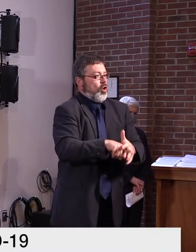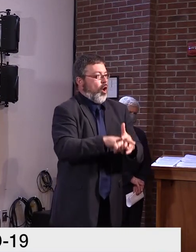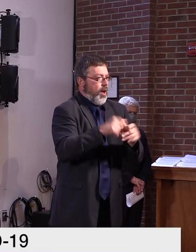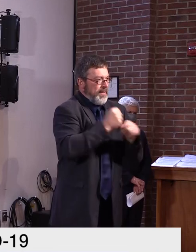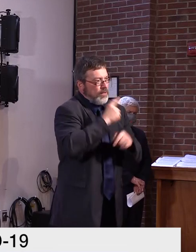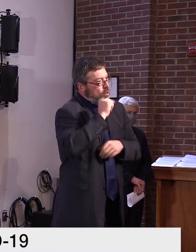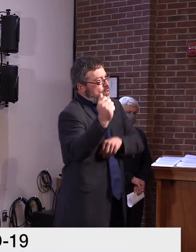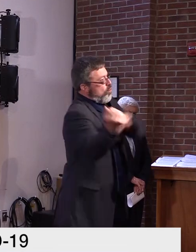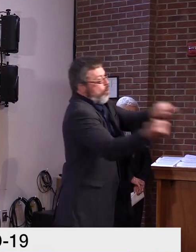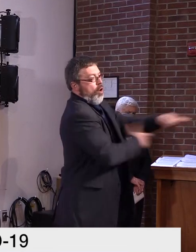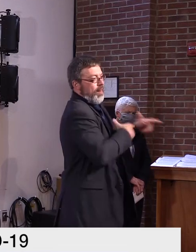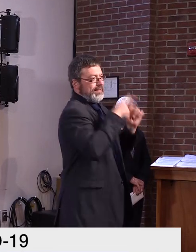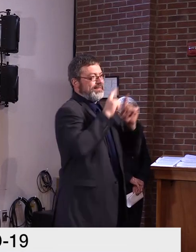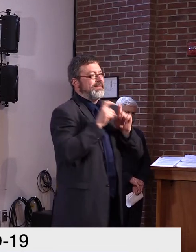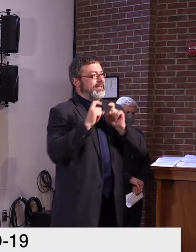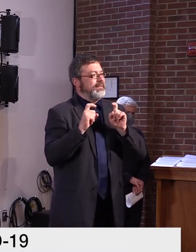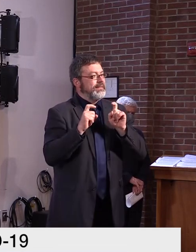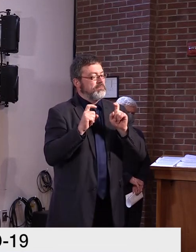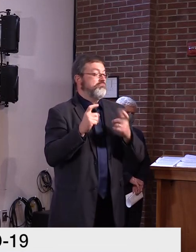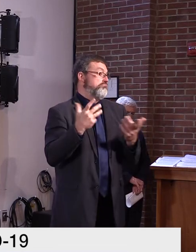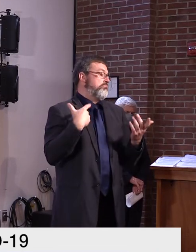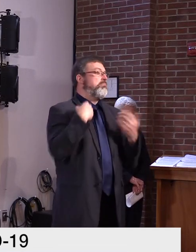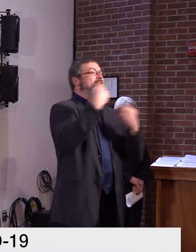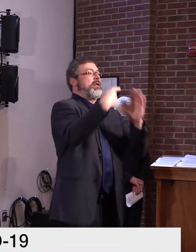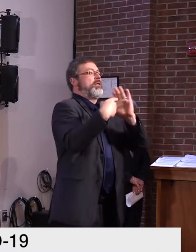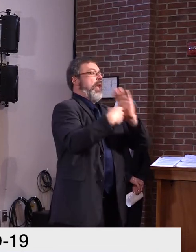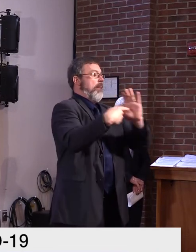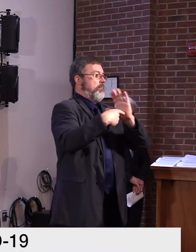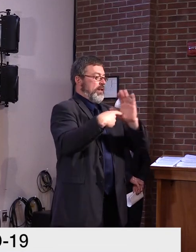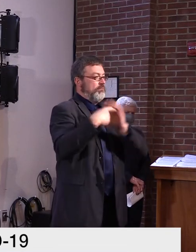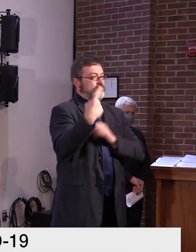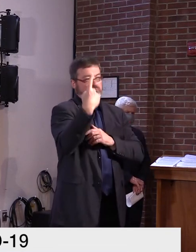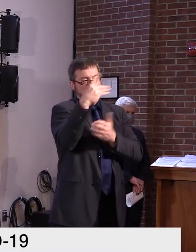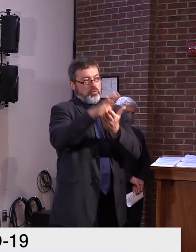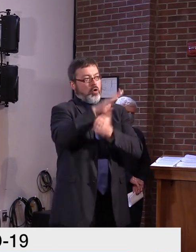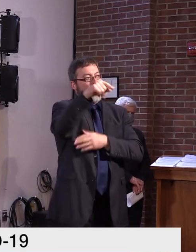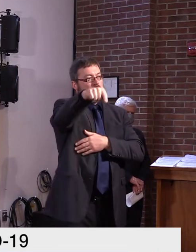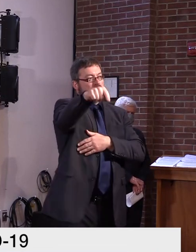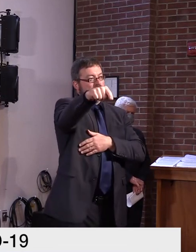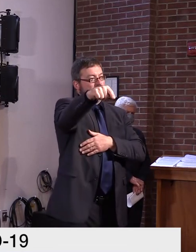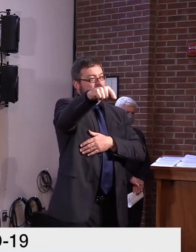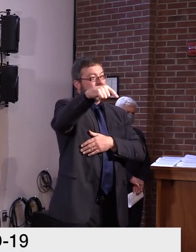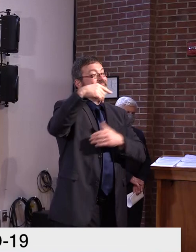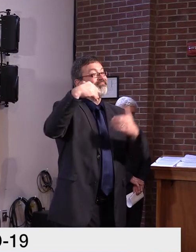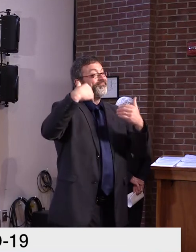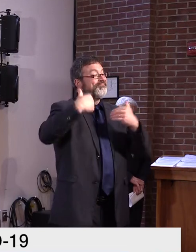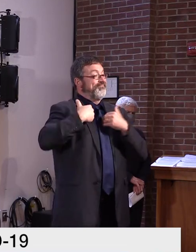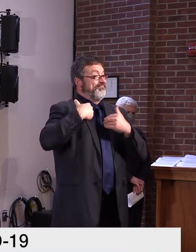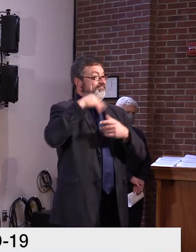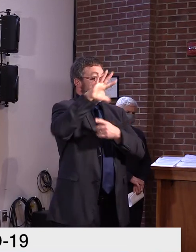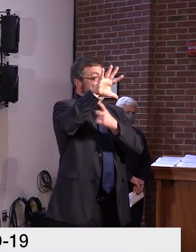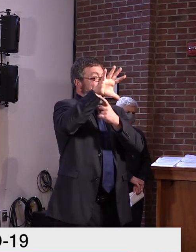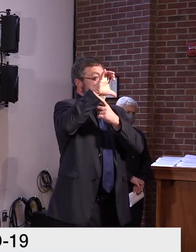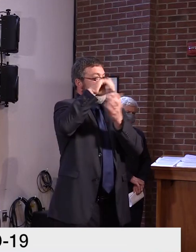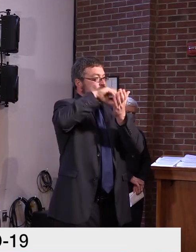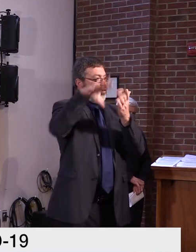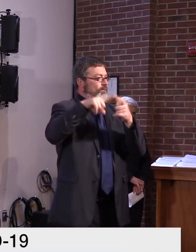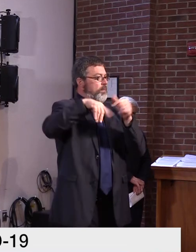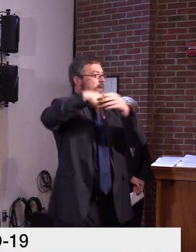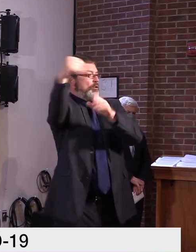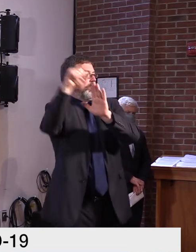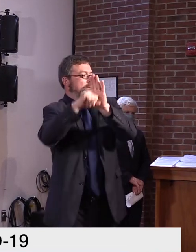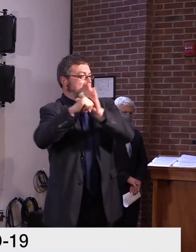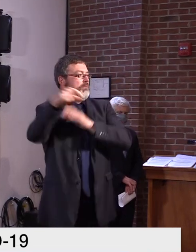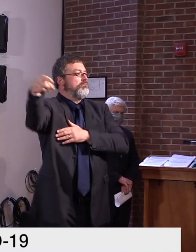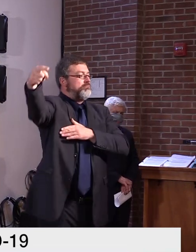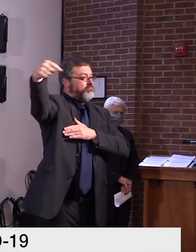hotspots. Normally they bring in a total of about 850. And, um, those were all quarantinable students, so they all came together.